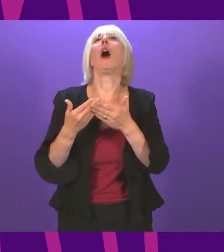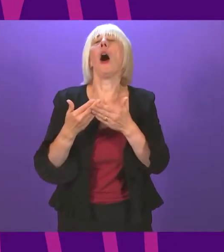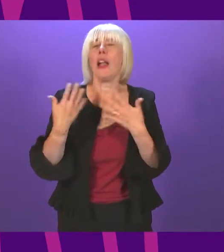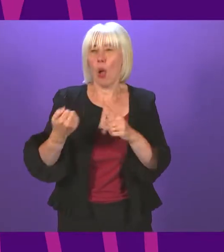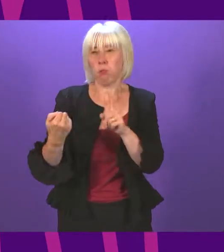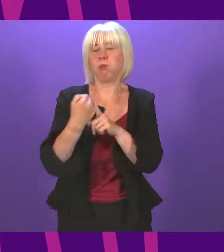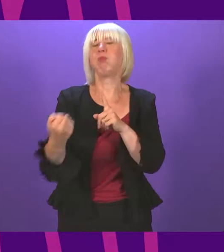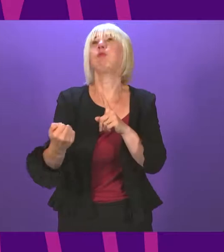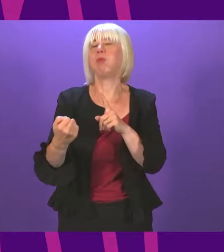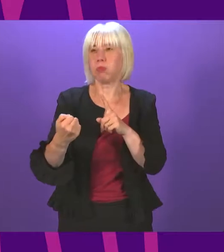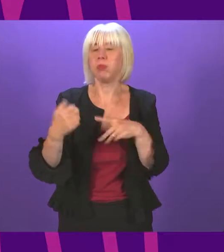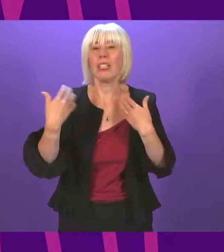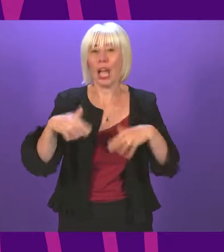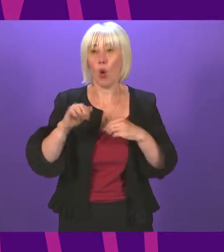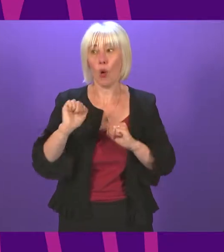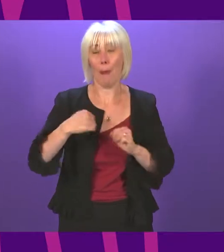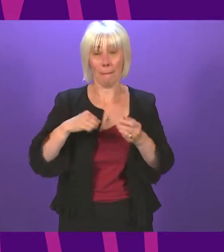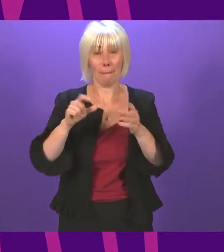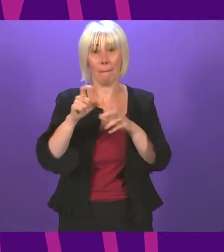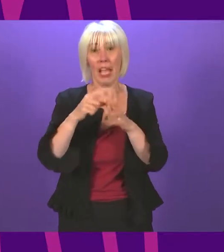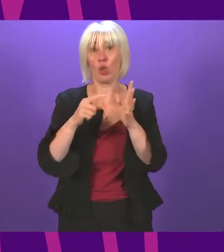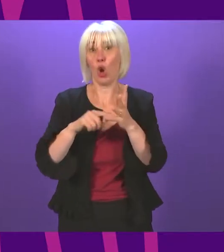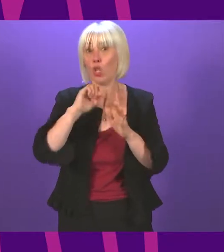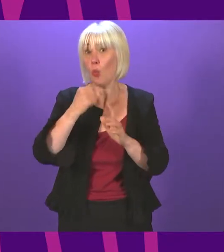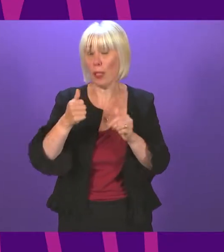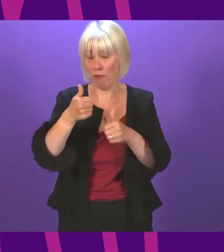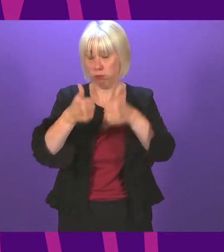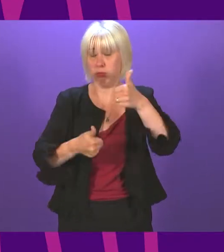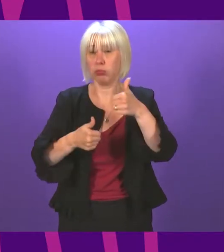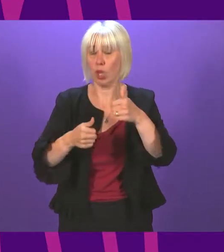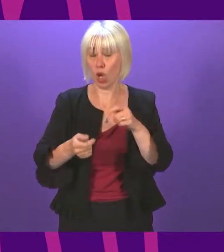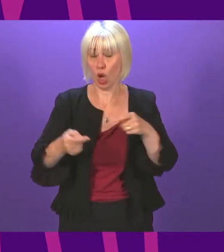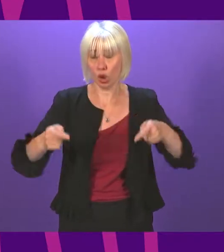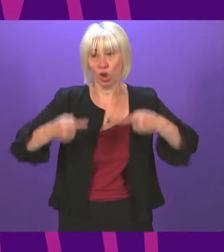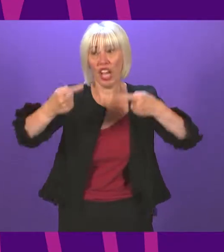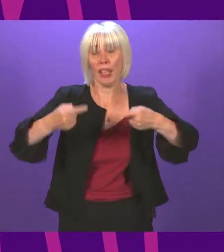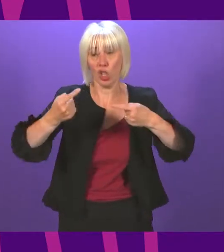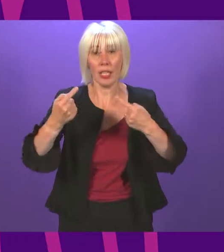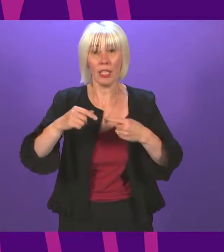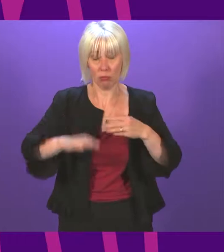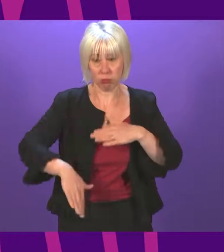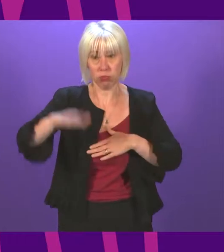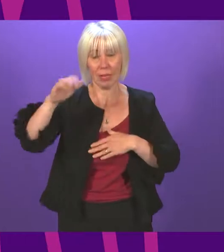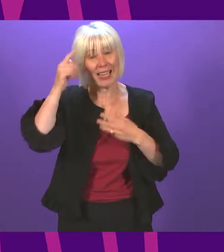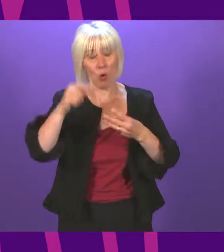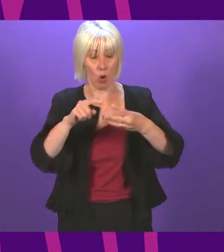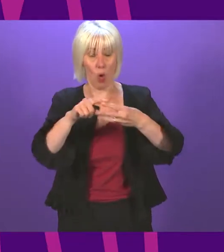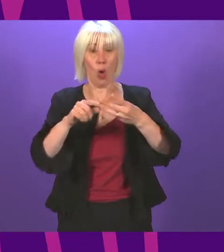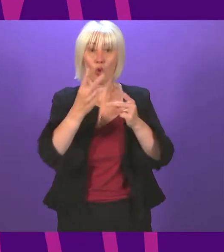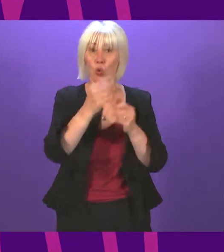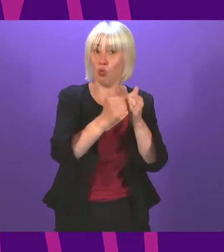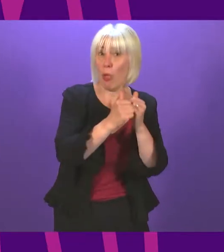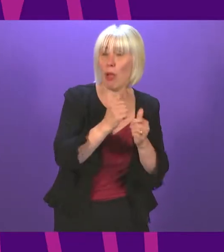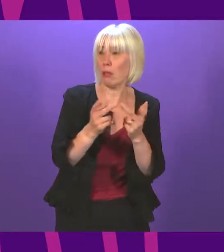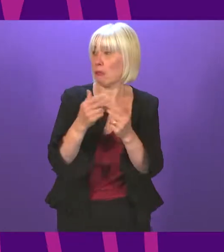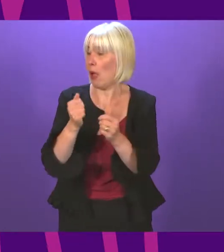keenly the challenges that will face growing up that perhaps I now know that her brothers and her male peers will